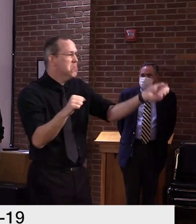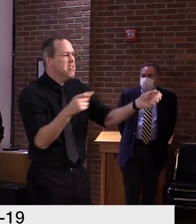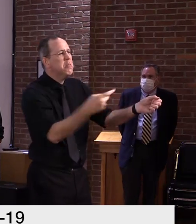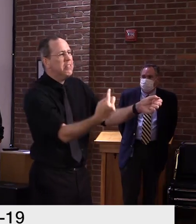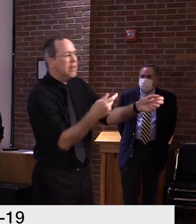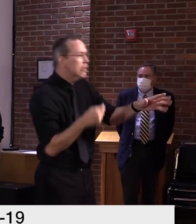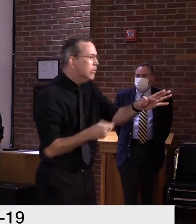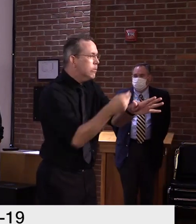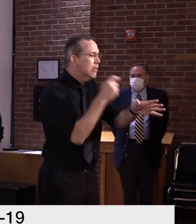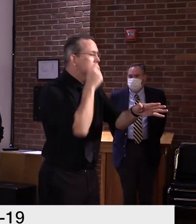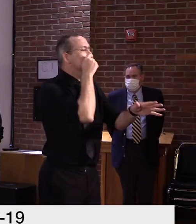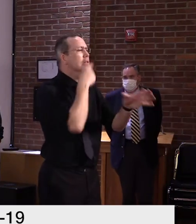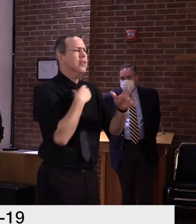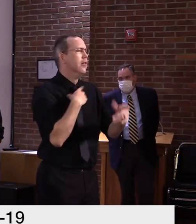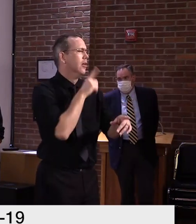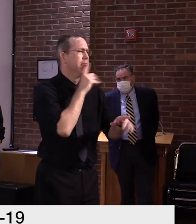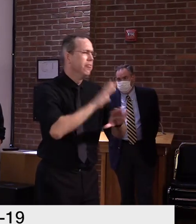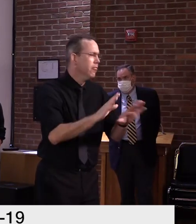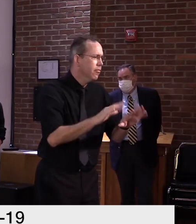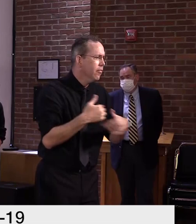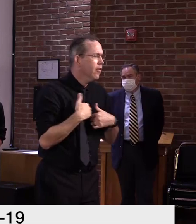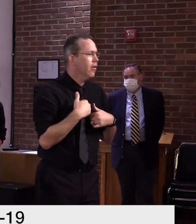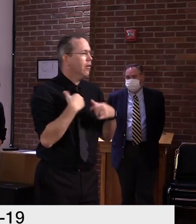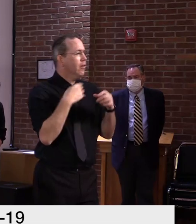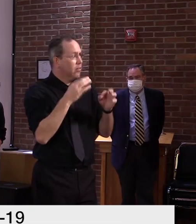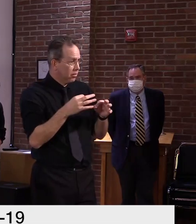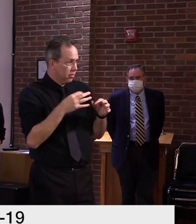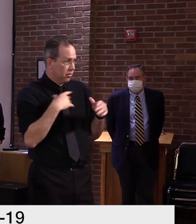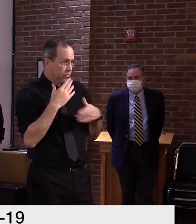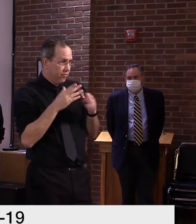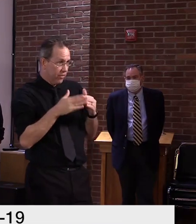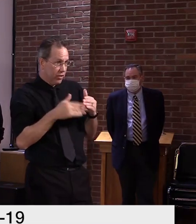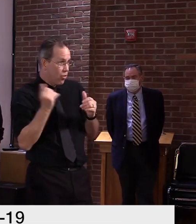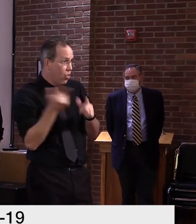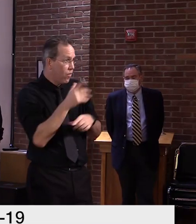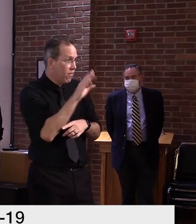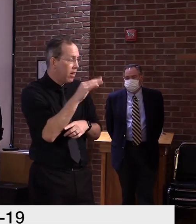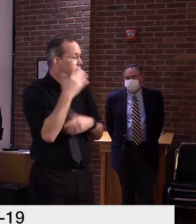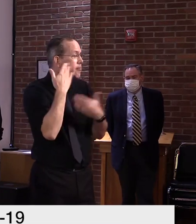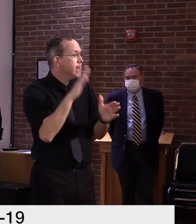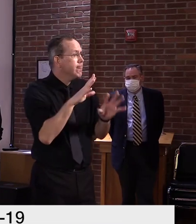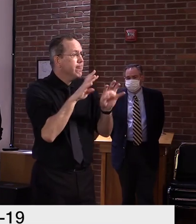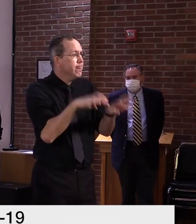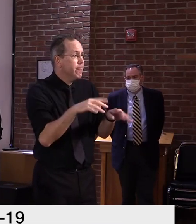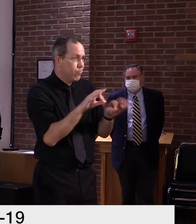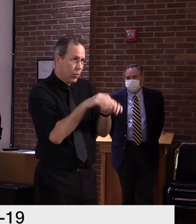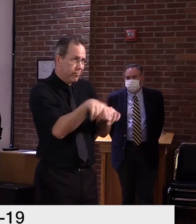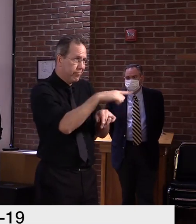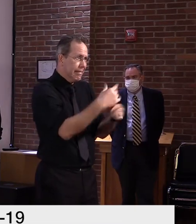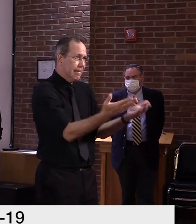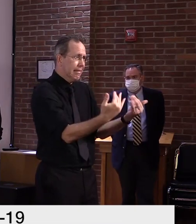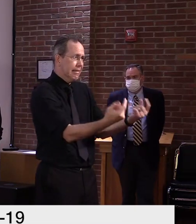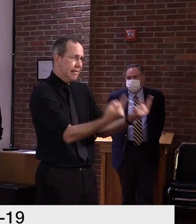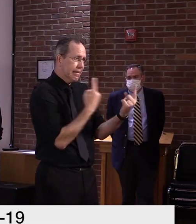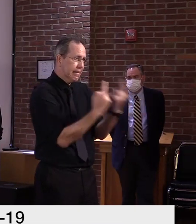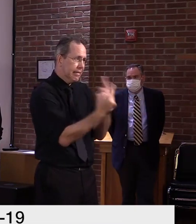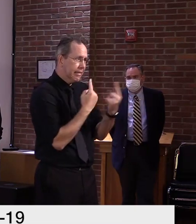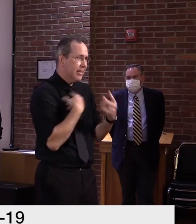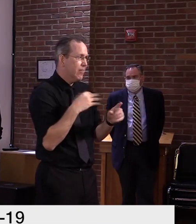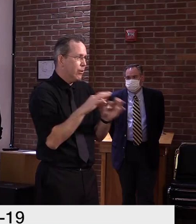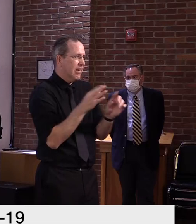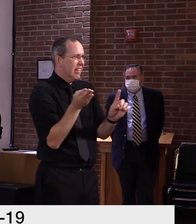I can't even guarantee to you that we will have all 59 tested. But that's our goal, and that's the